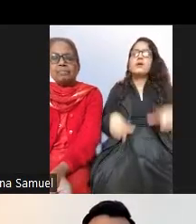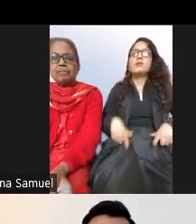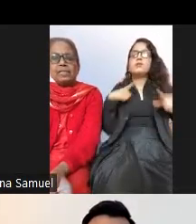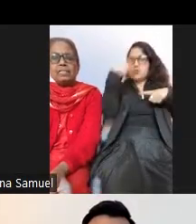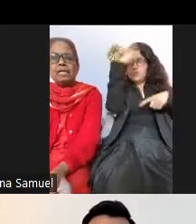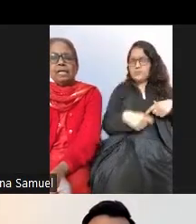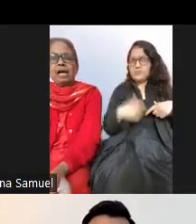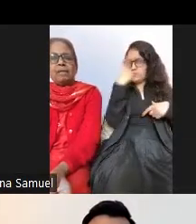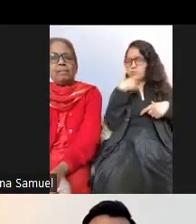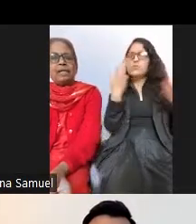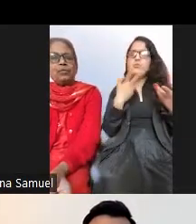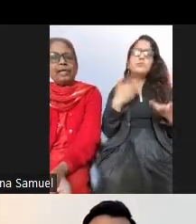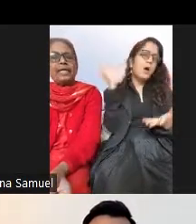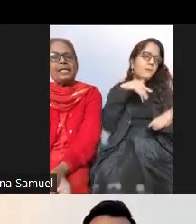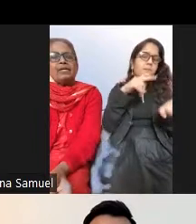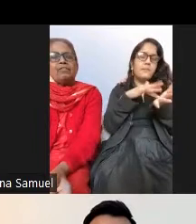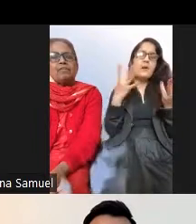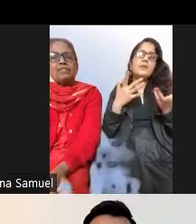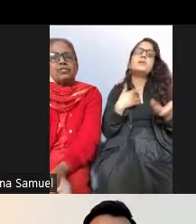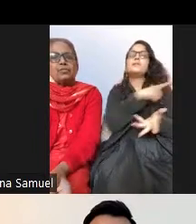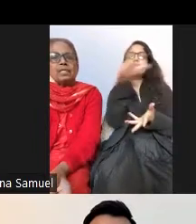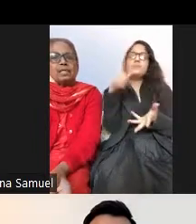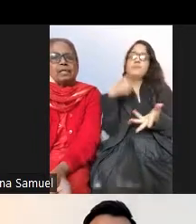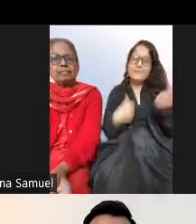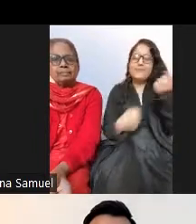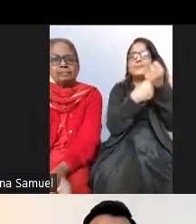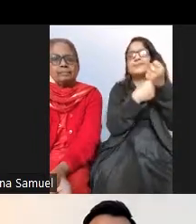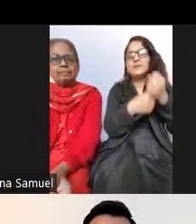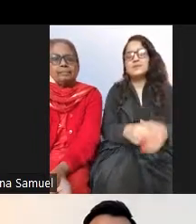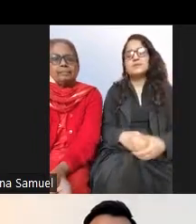support us our path to a career of our choosing.